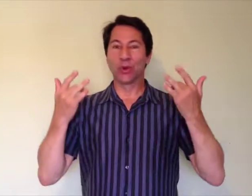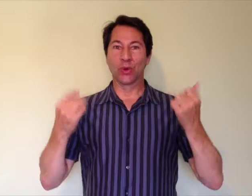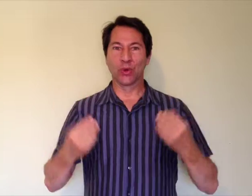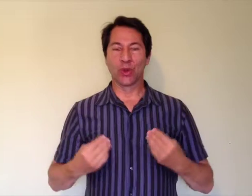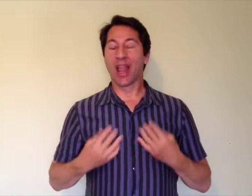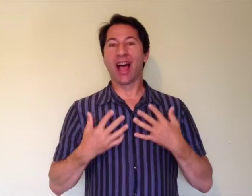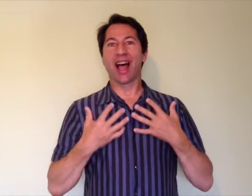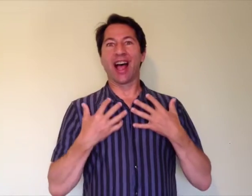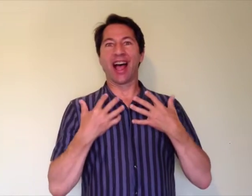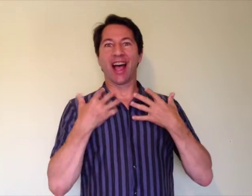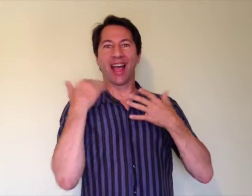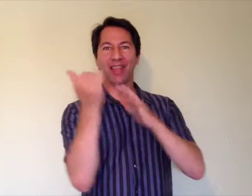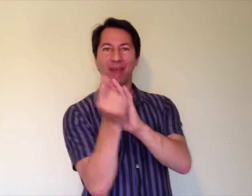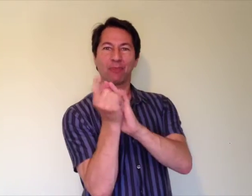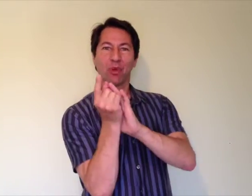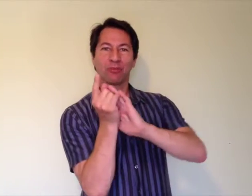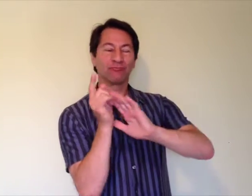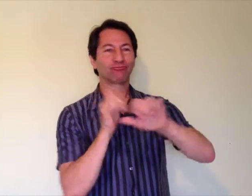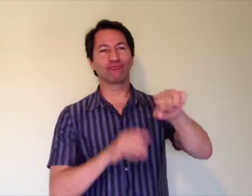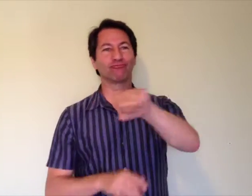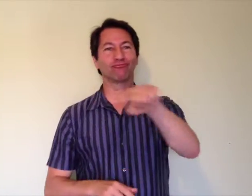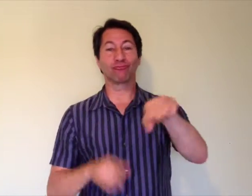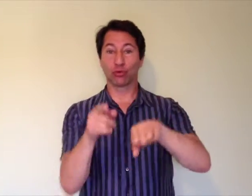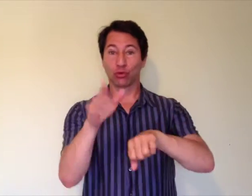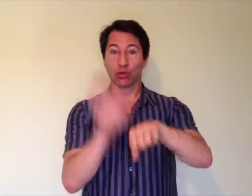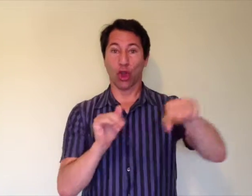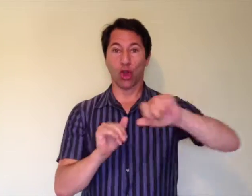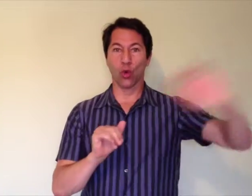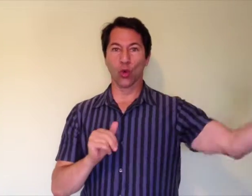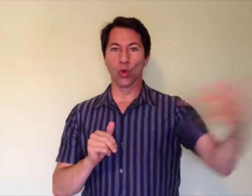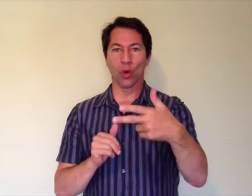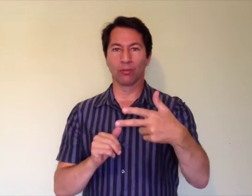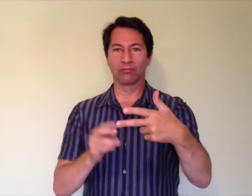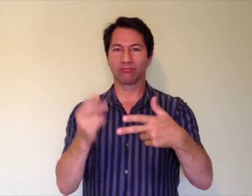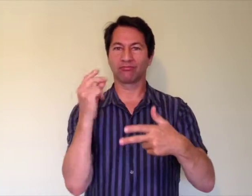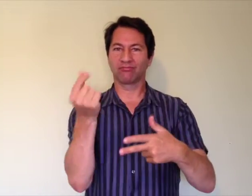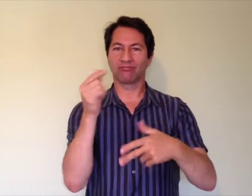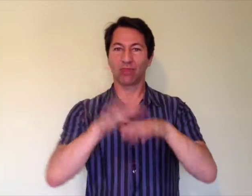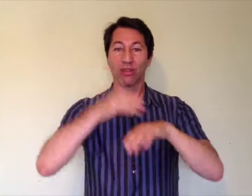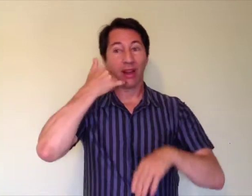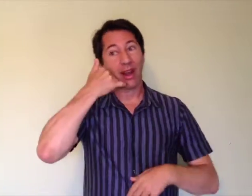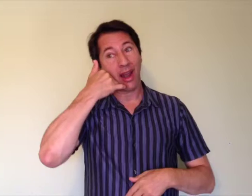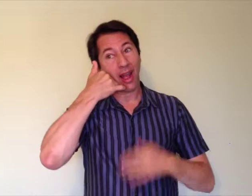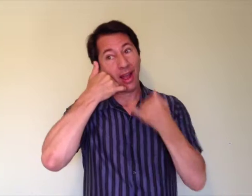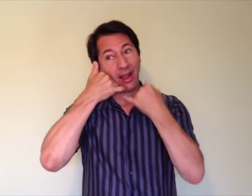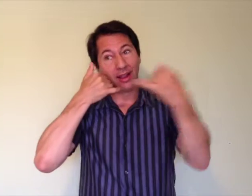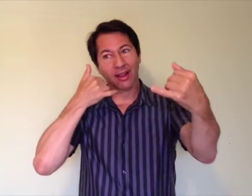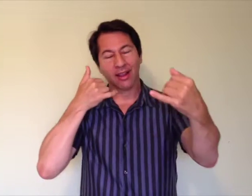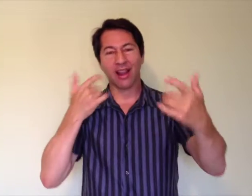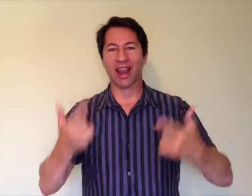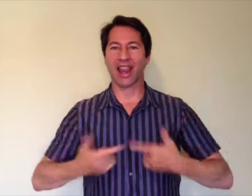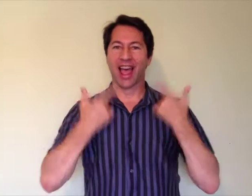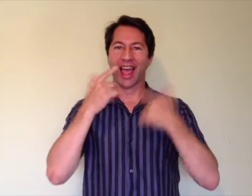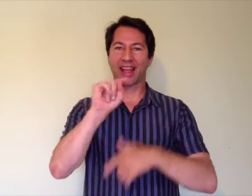it all, at your call, every time on the line Live Taxi Nation,